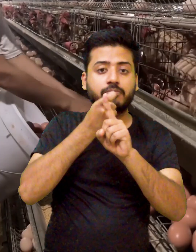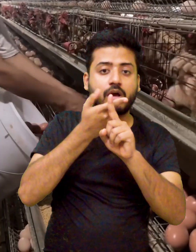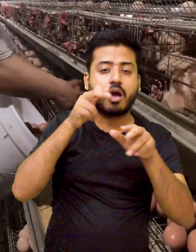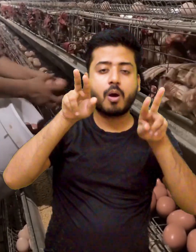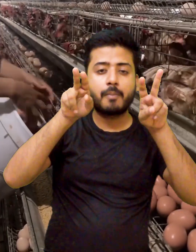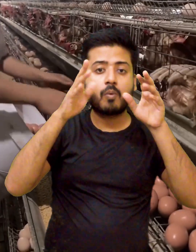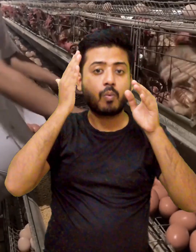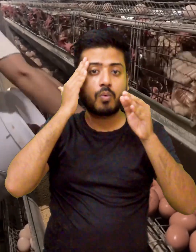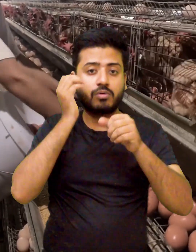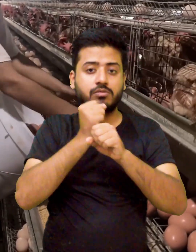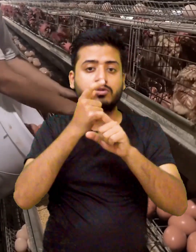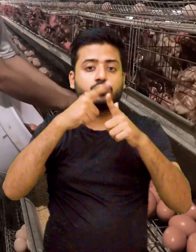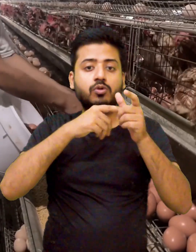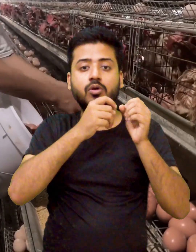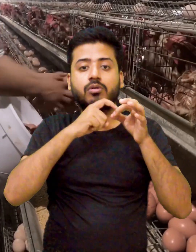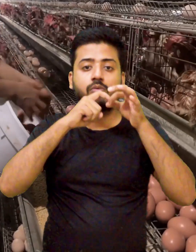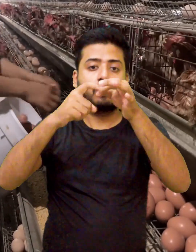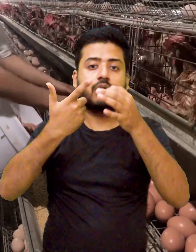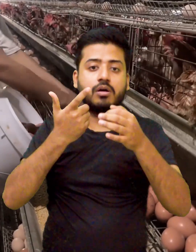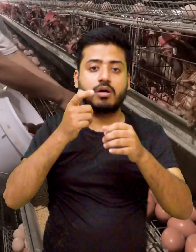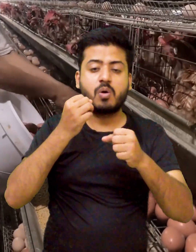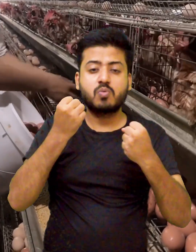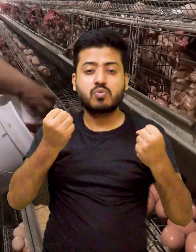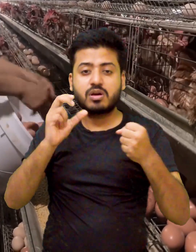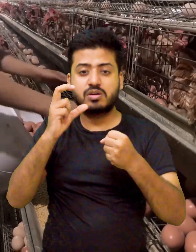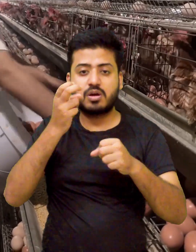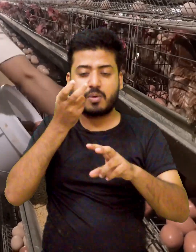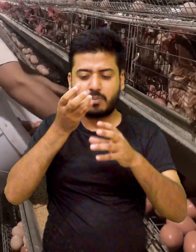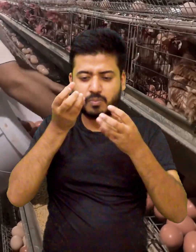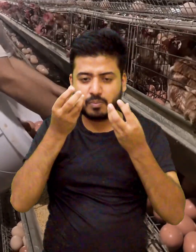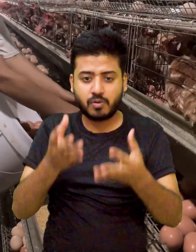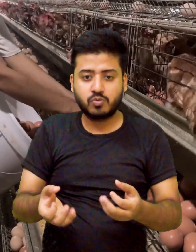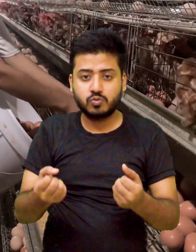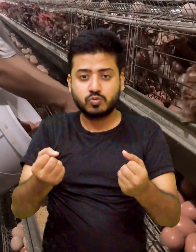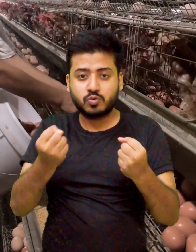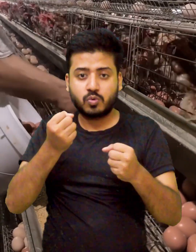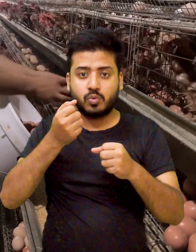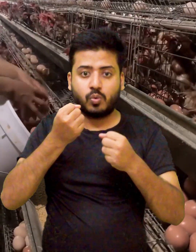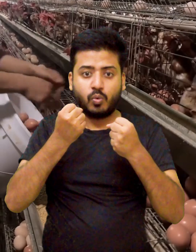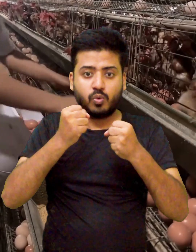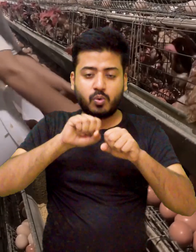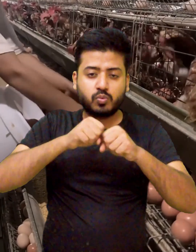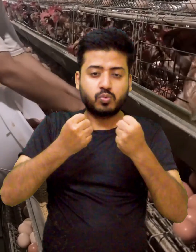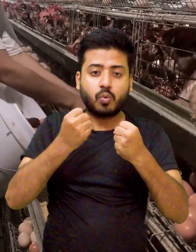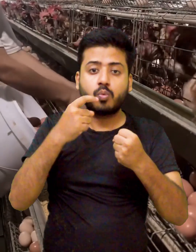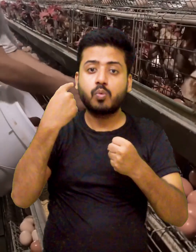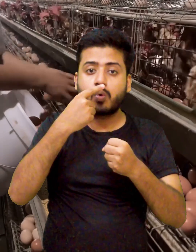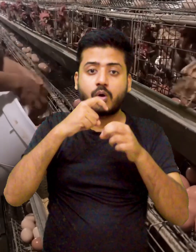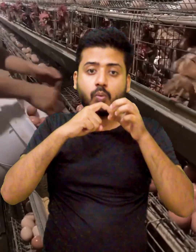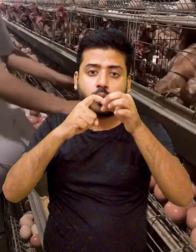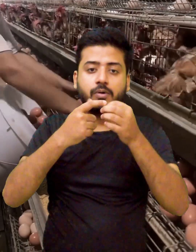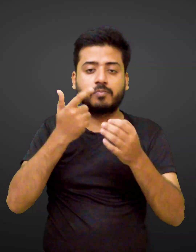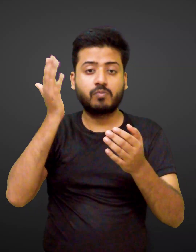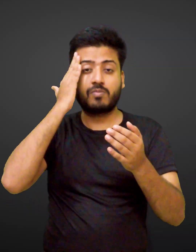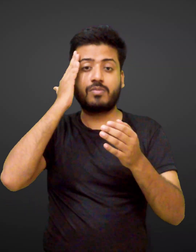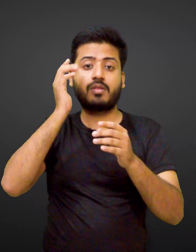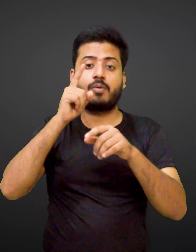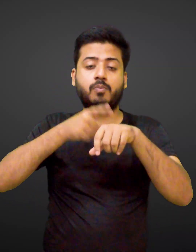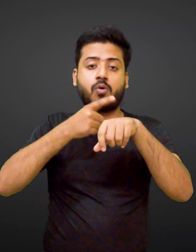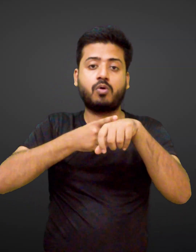for ordinary stones due to their rock-like appearance for instance in india for instance in stones were